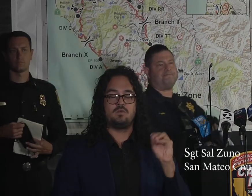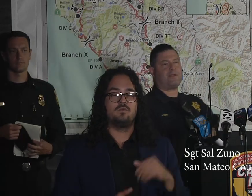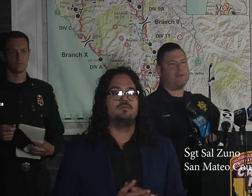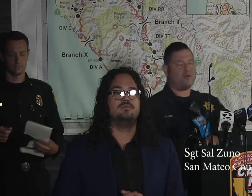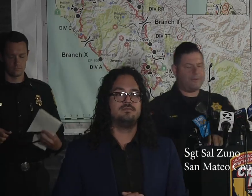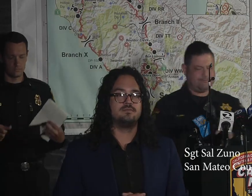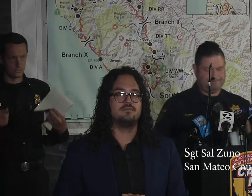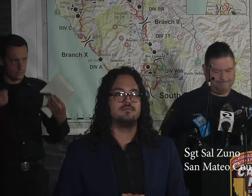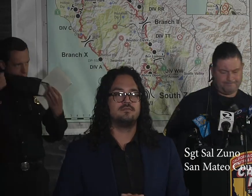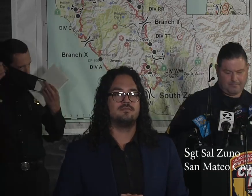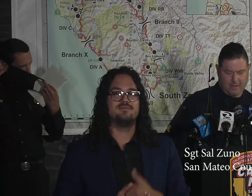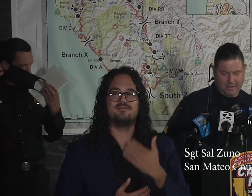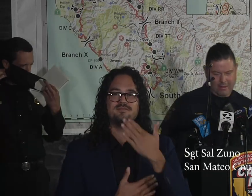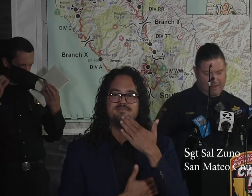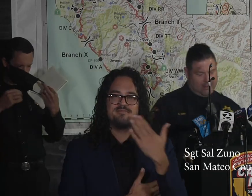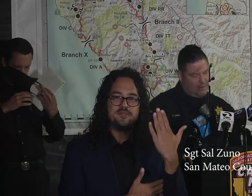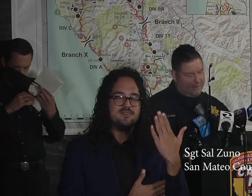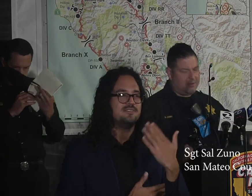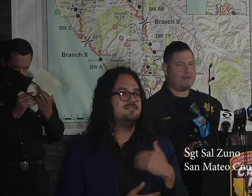Good morning.